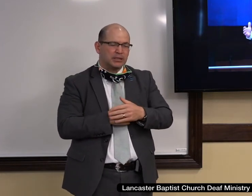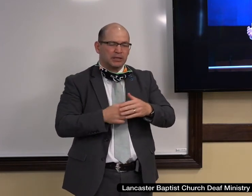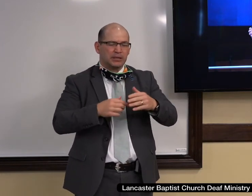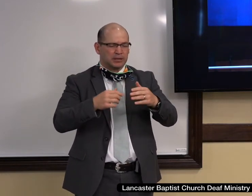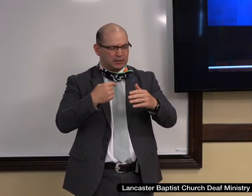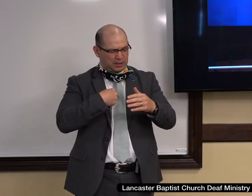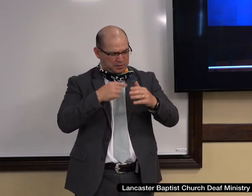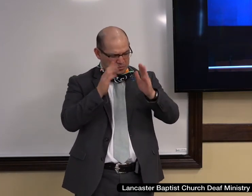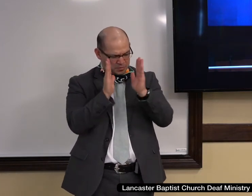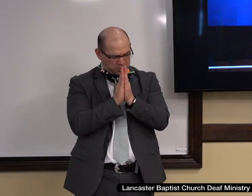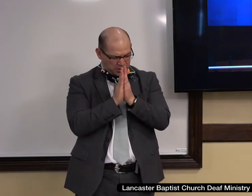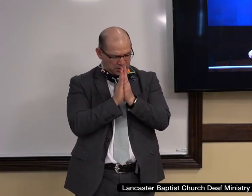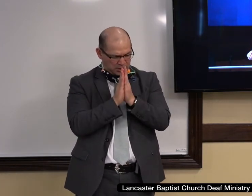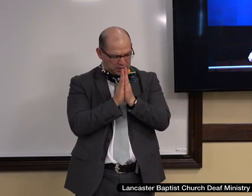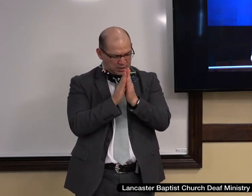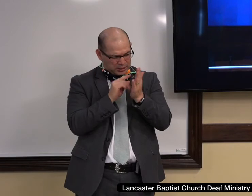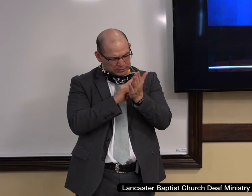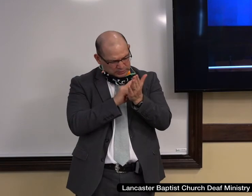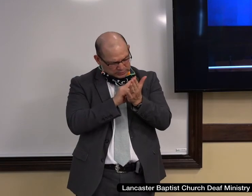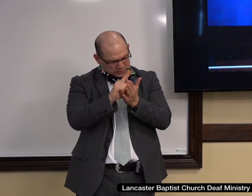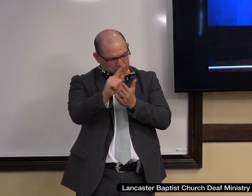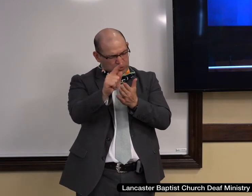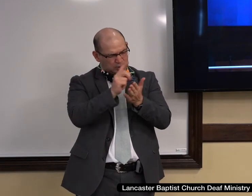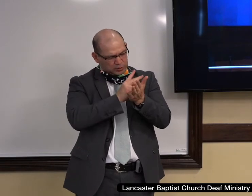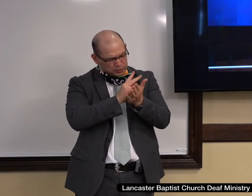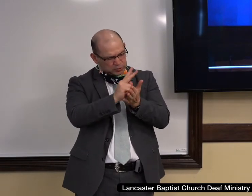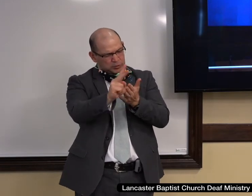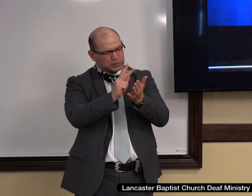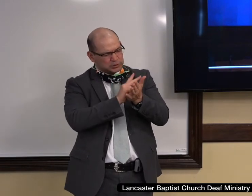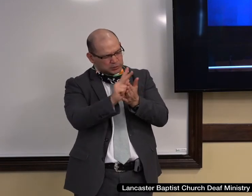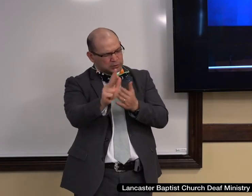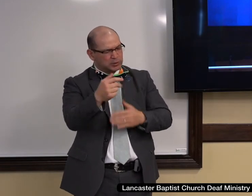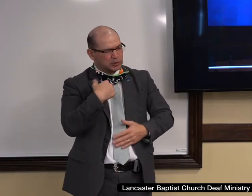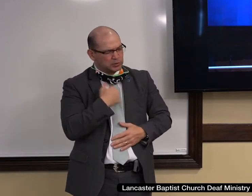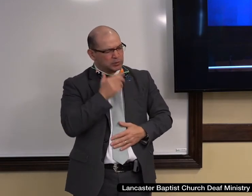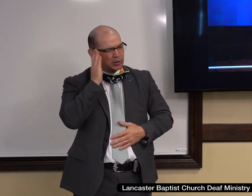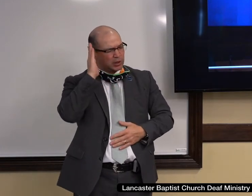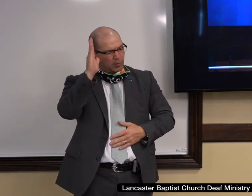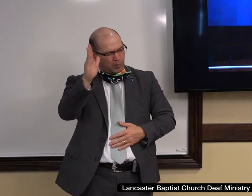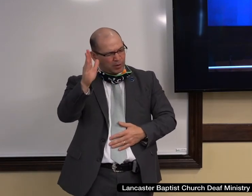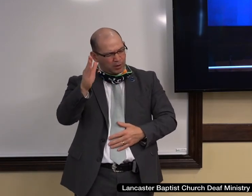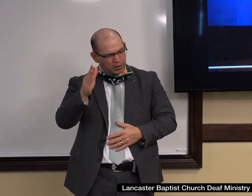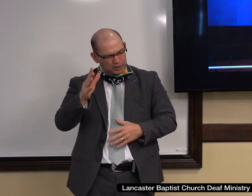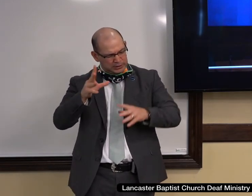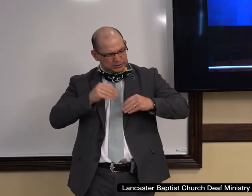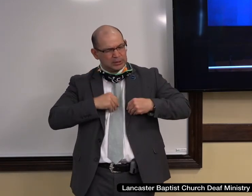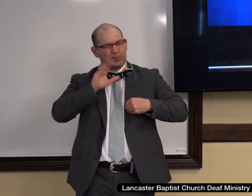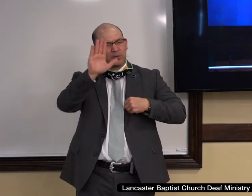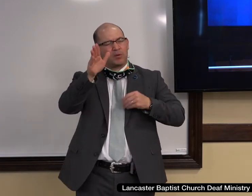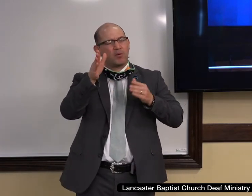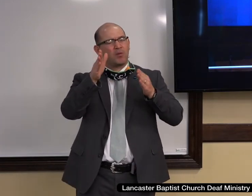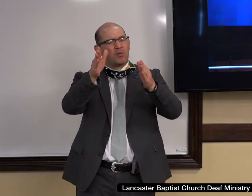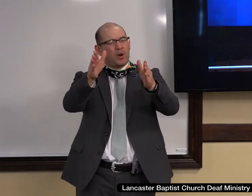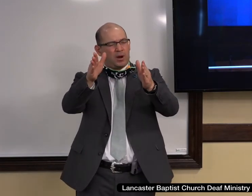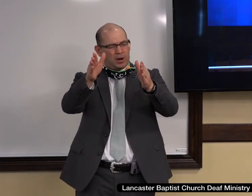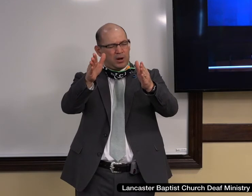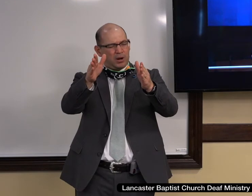through these weeks, that we would find ourselves aligning with you. The media pushes and drives and